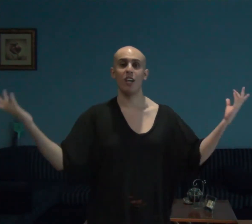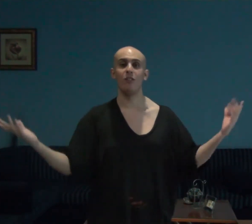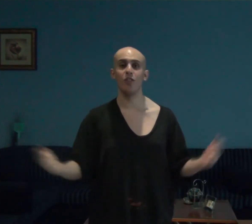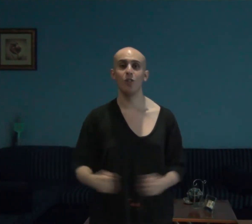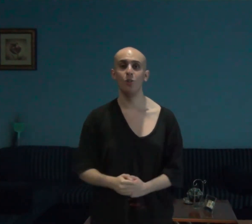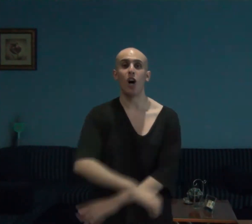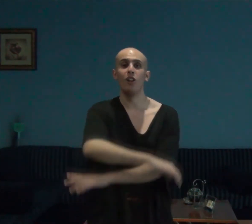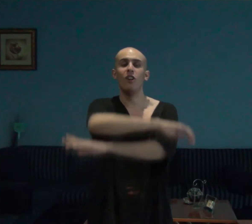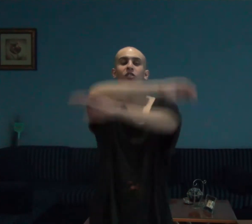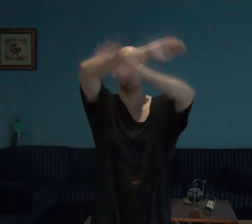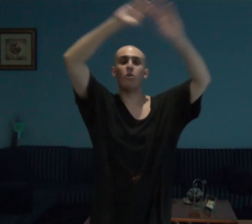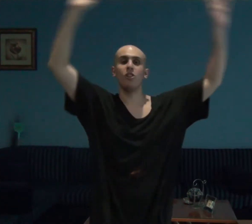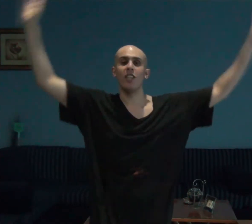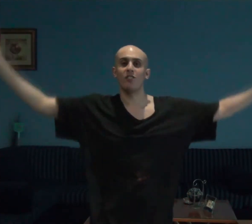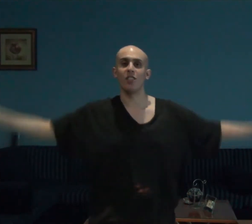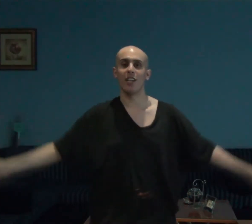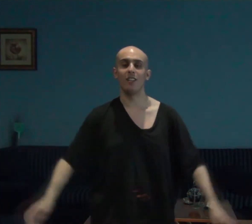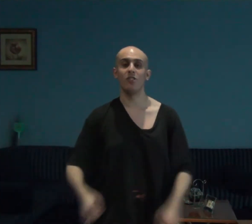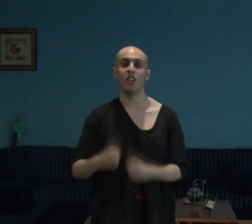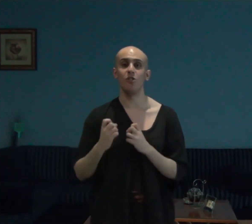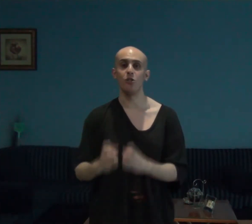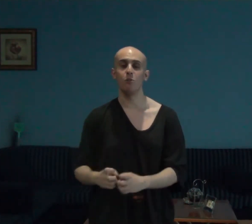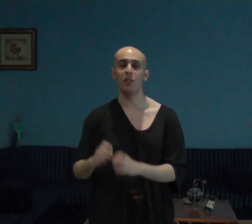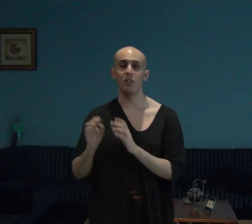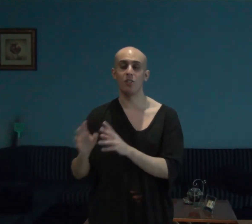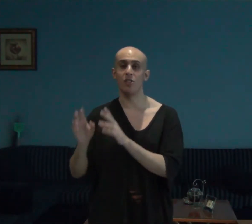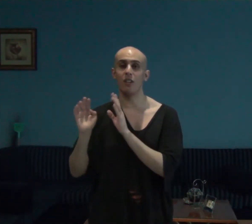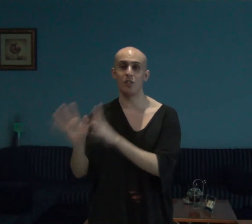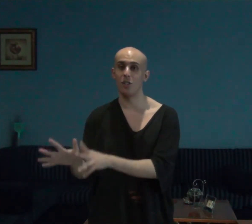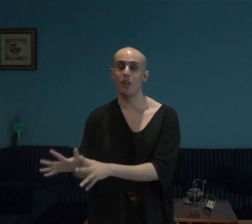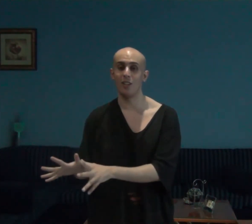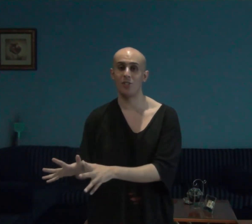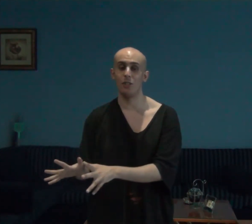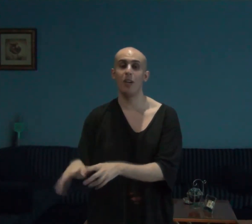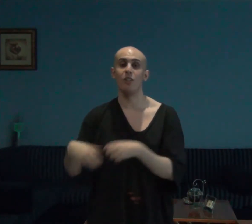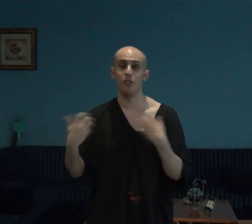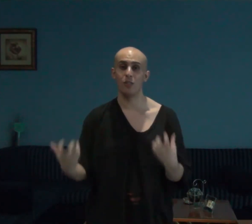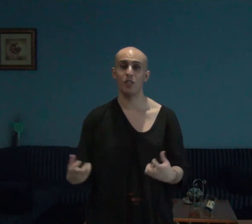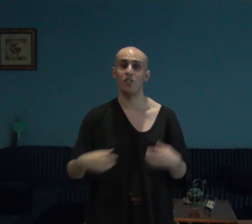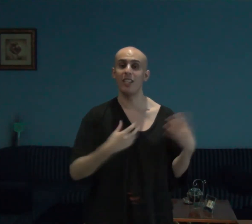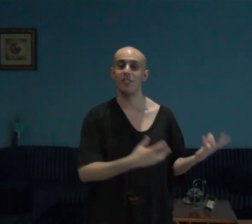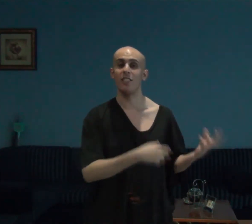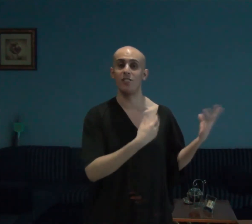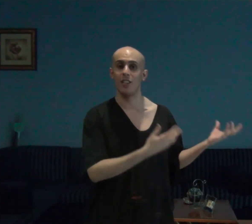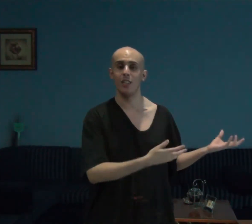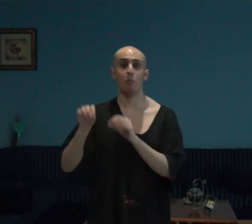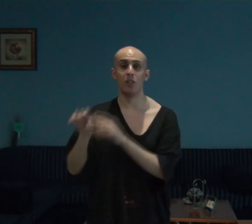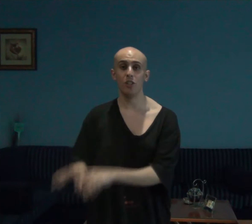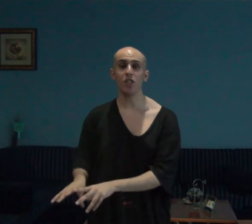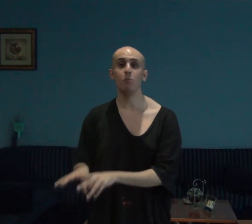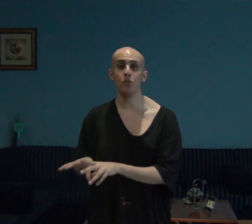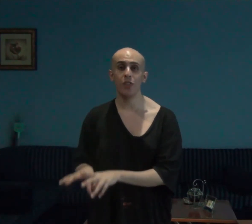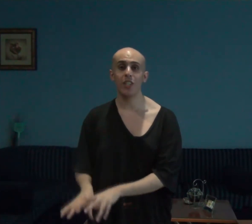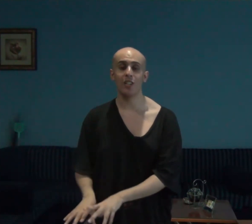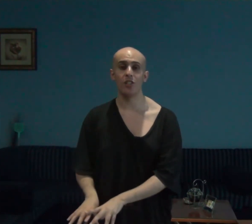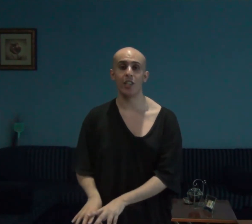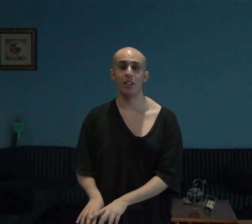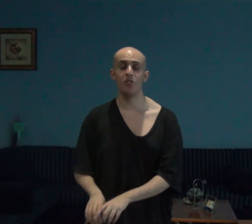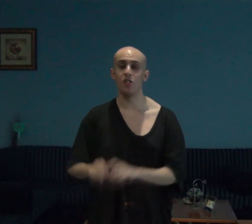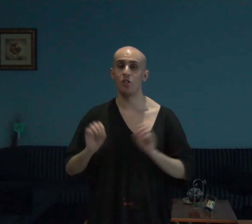have you i love them all guys and gals i do because they are so awesome and of course sexy as hell but this movie guys and gals is